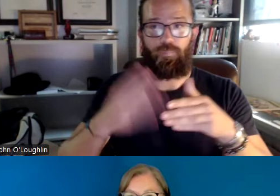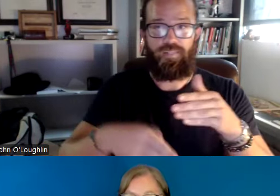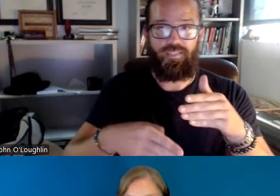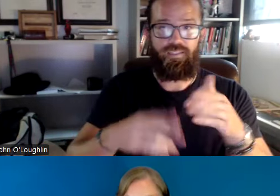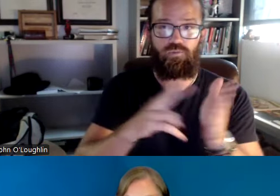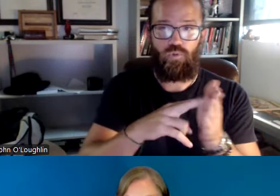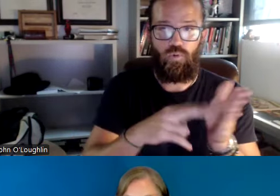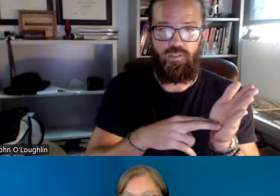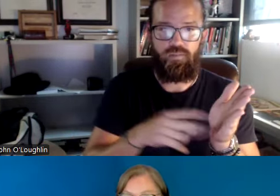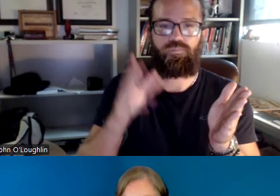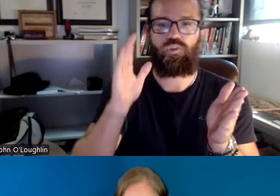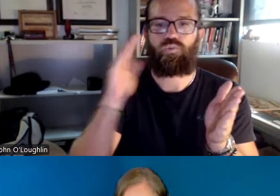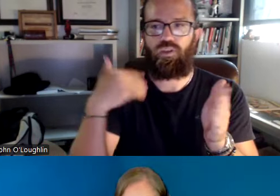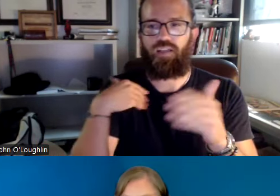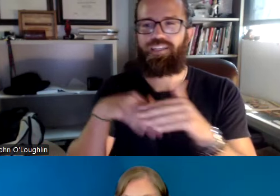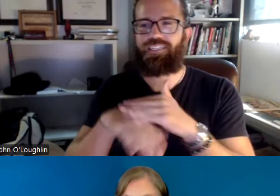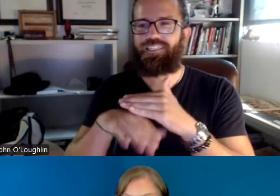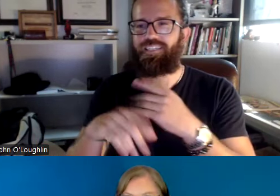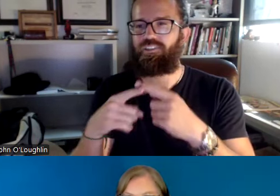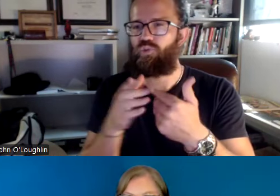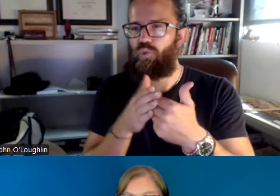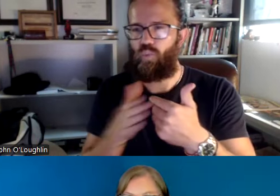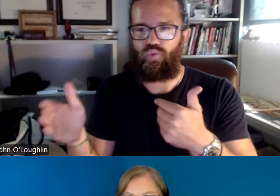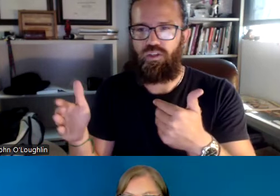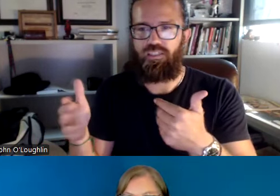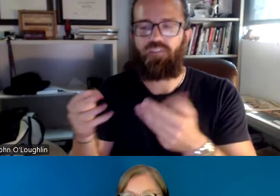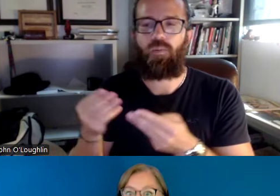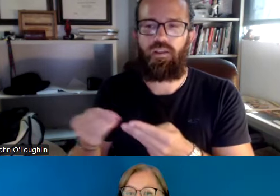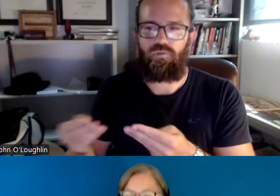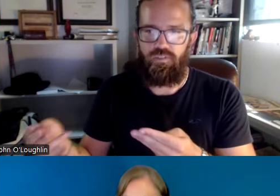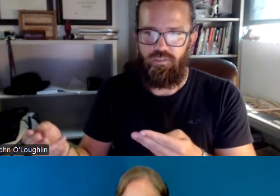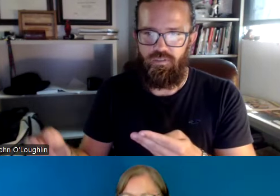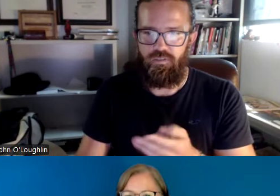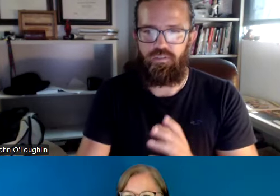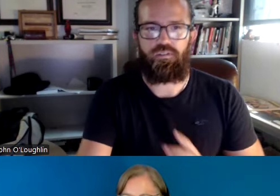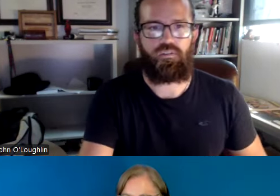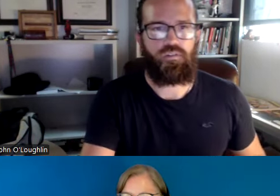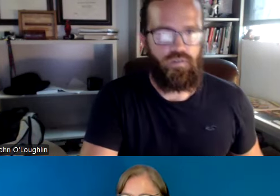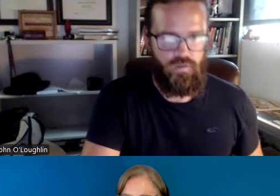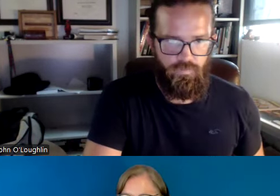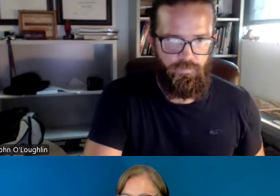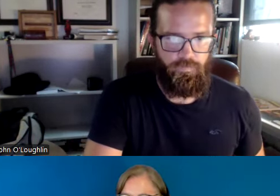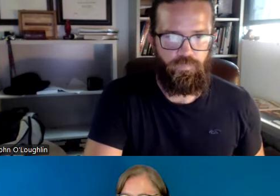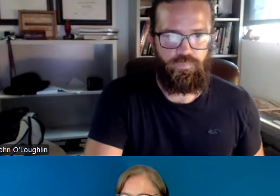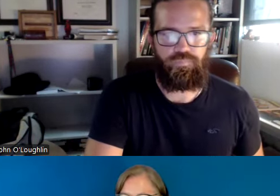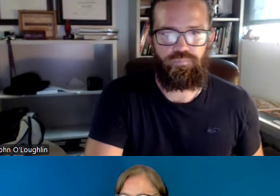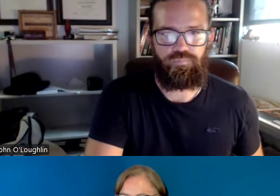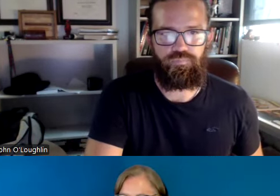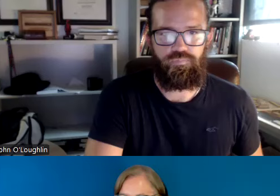You'll finish that. And when you complete the enrollment, you'll have access to the rest of the course.